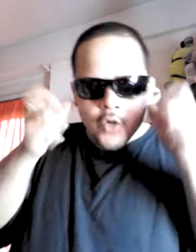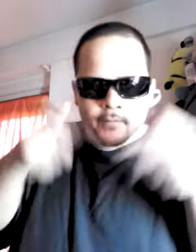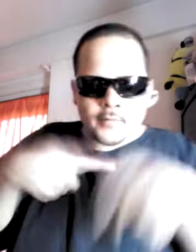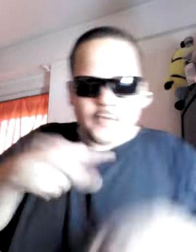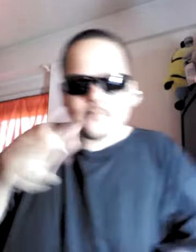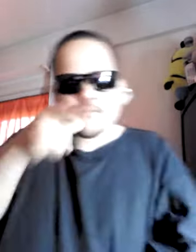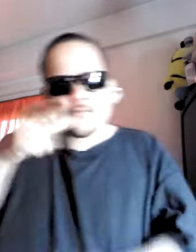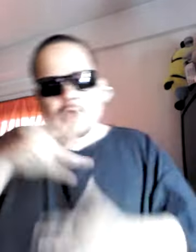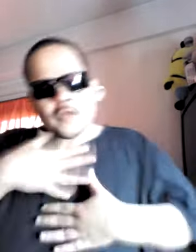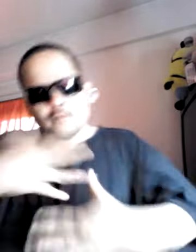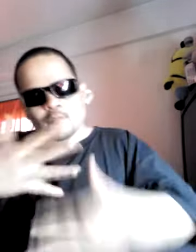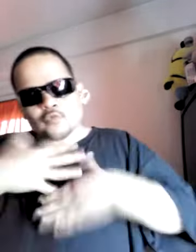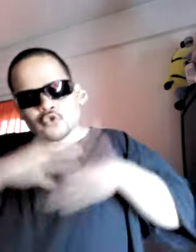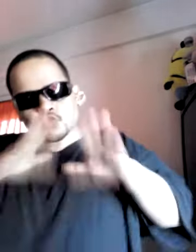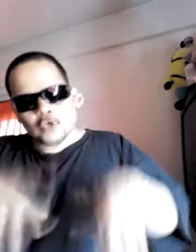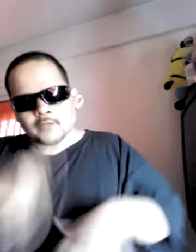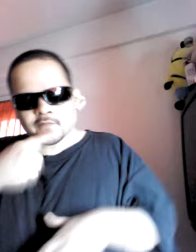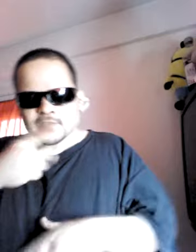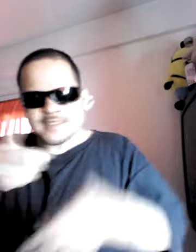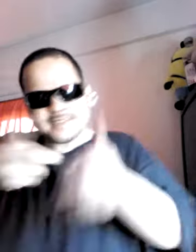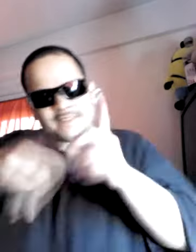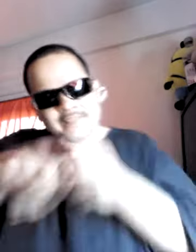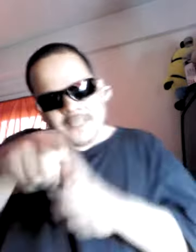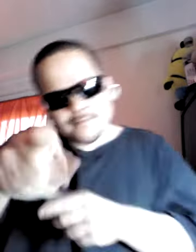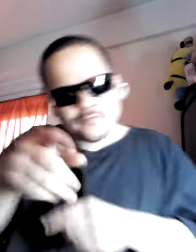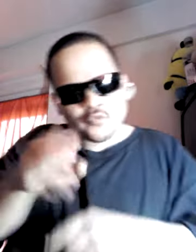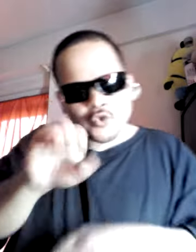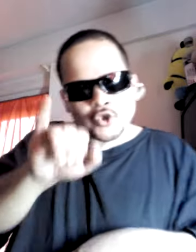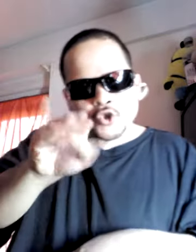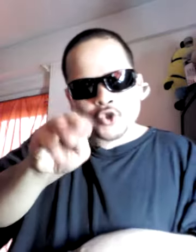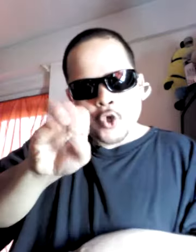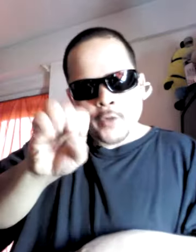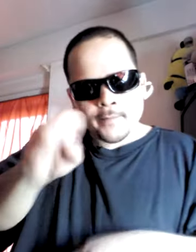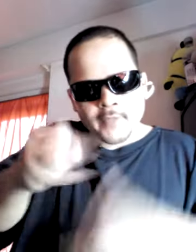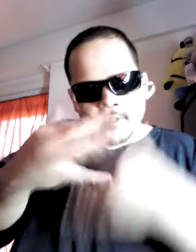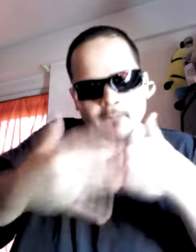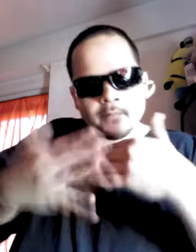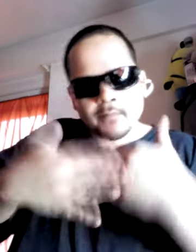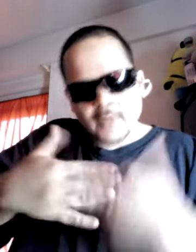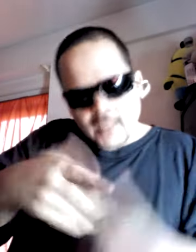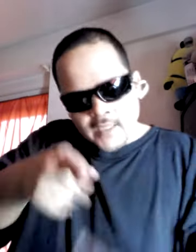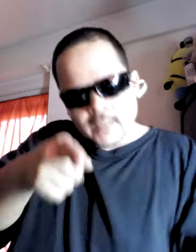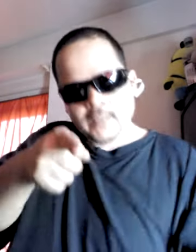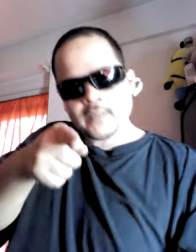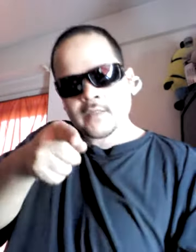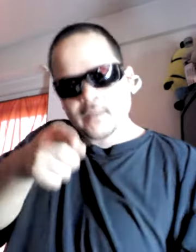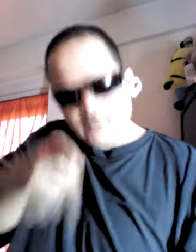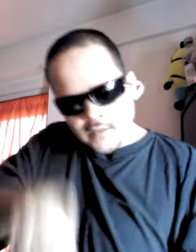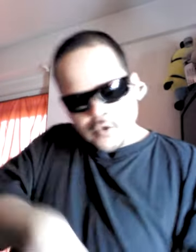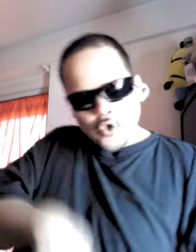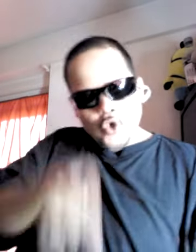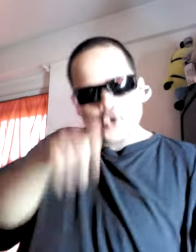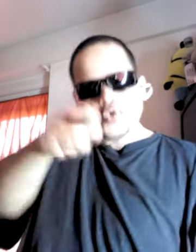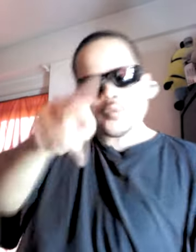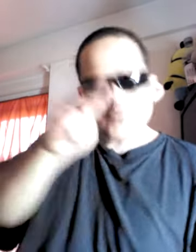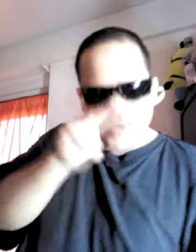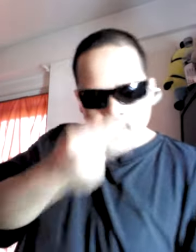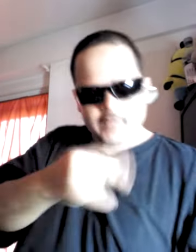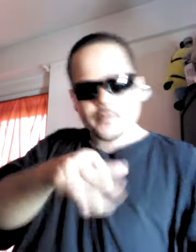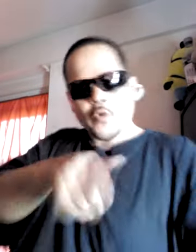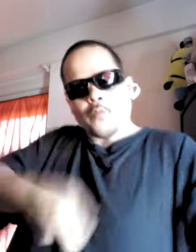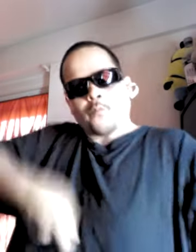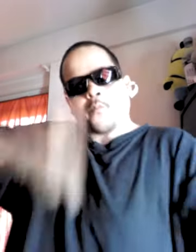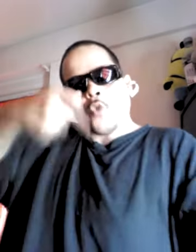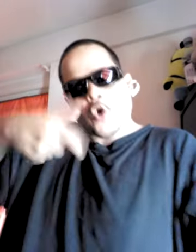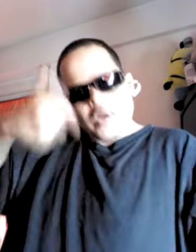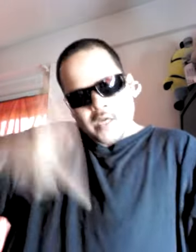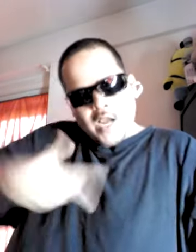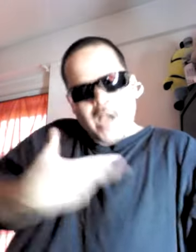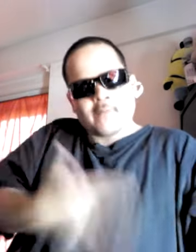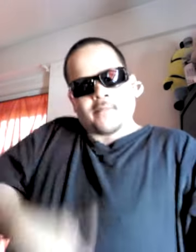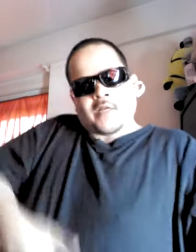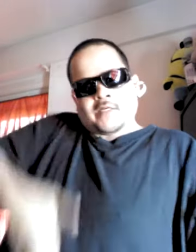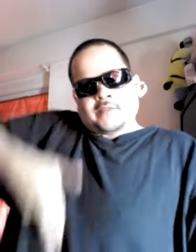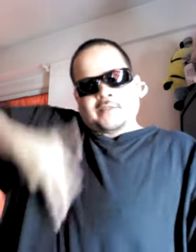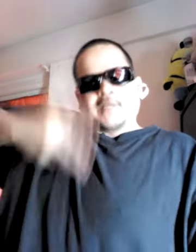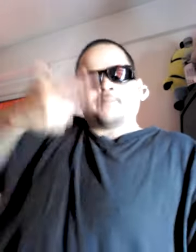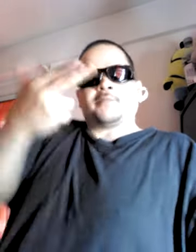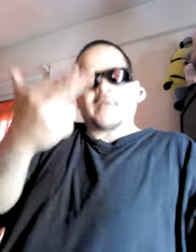and chill Looked up and said, damn, ain't you bleed Niggas, they pour the fuckin' sneak attack Fucked around and got two